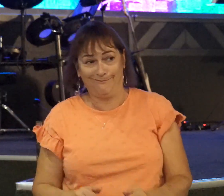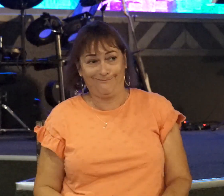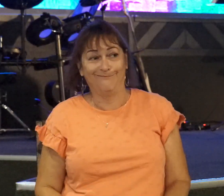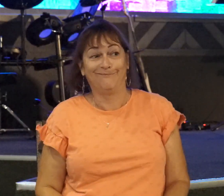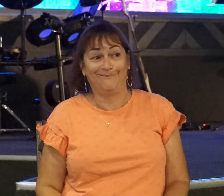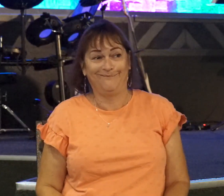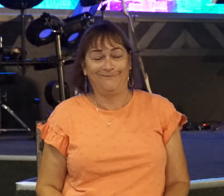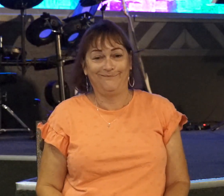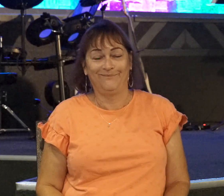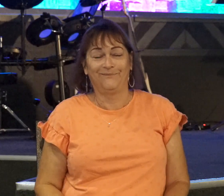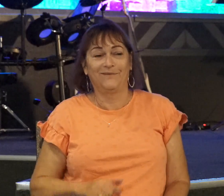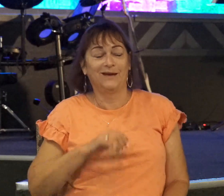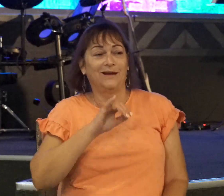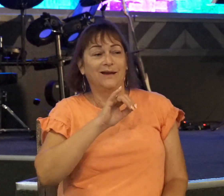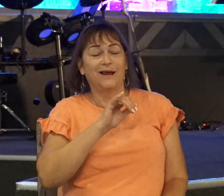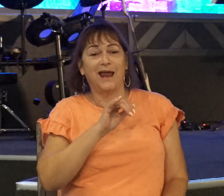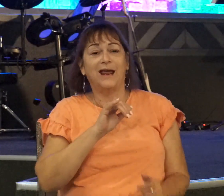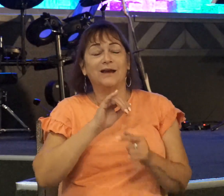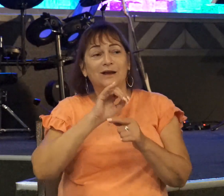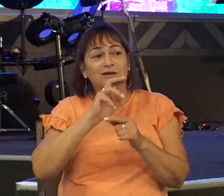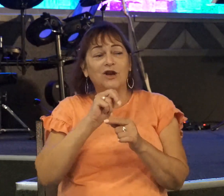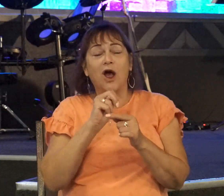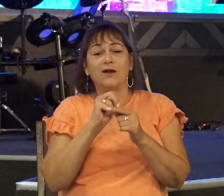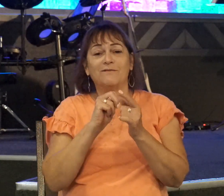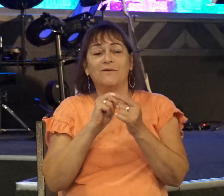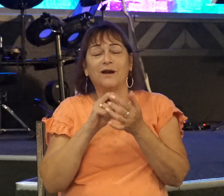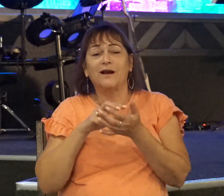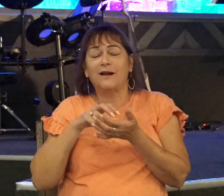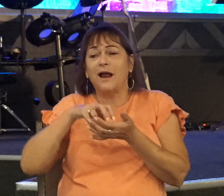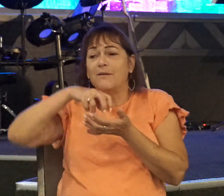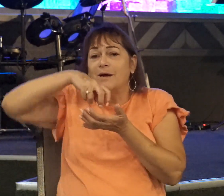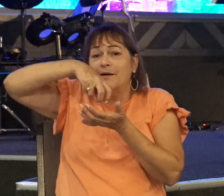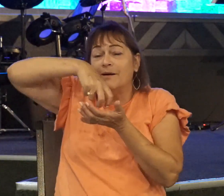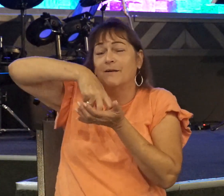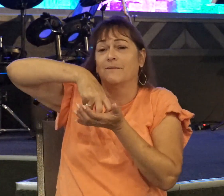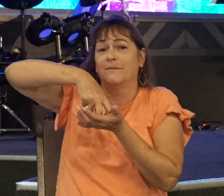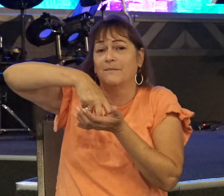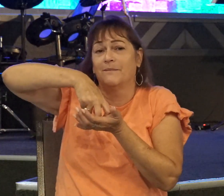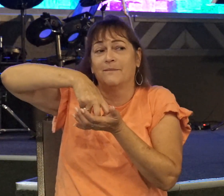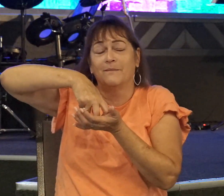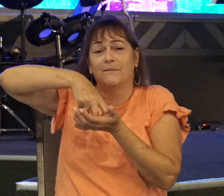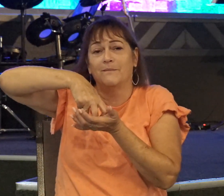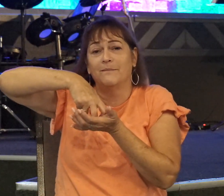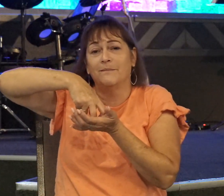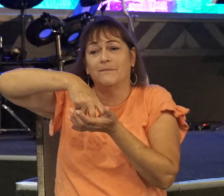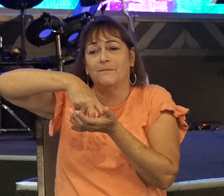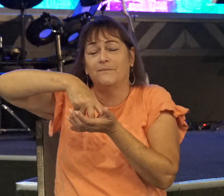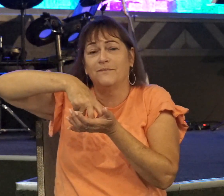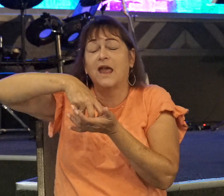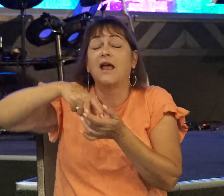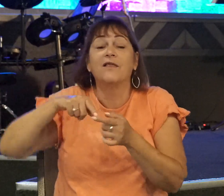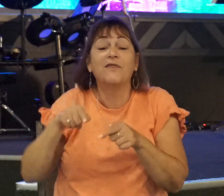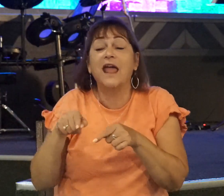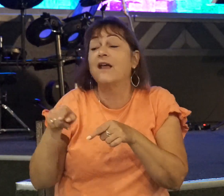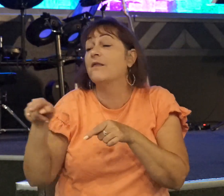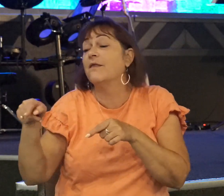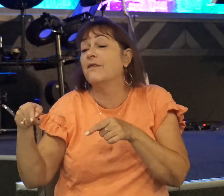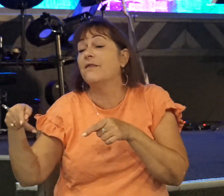And Jonathan climbed up on his hands and knees with his armor bearer after him. And they, the Philistines, fell before